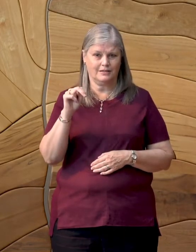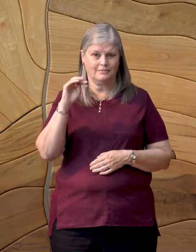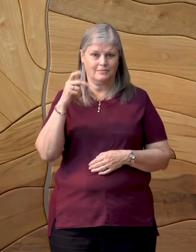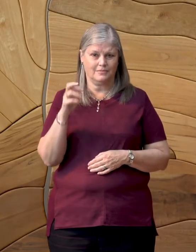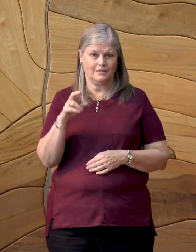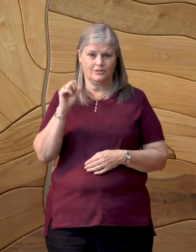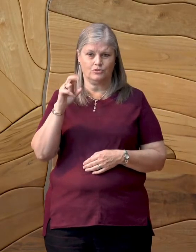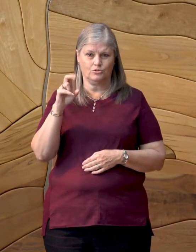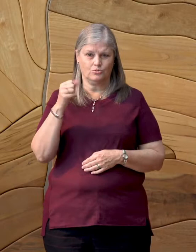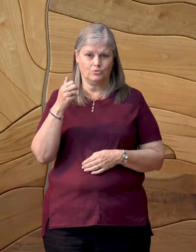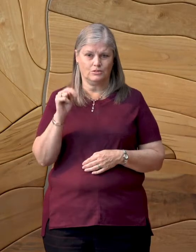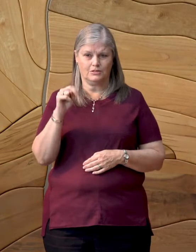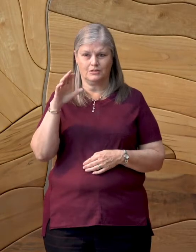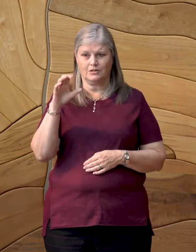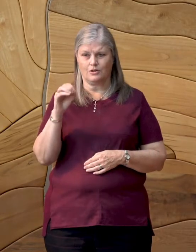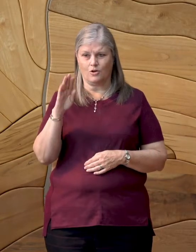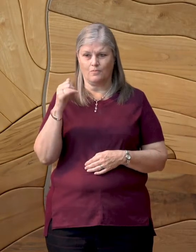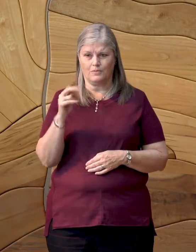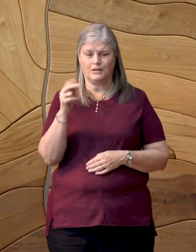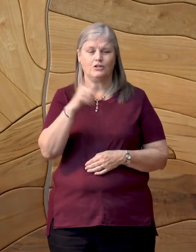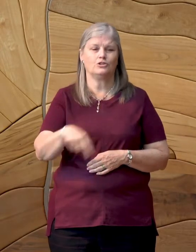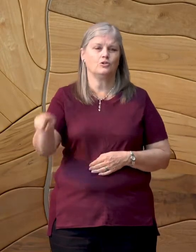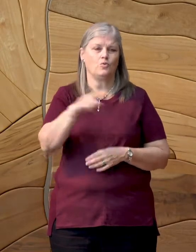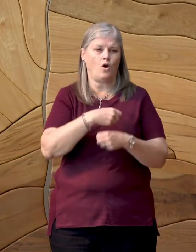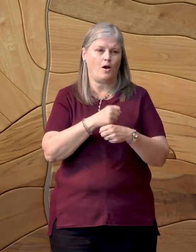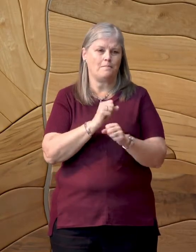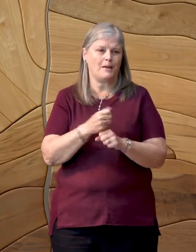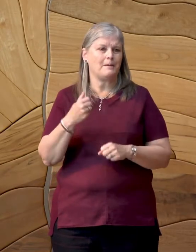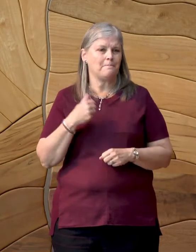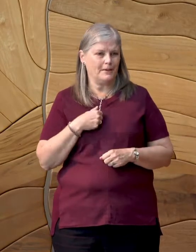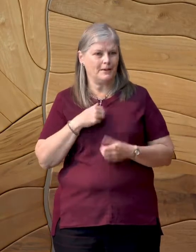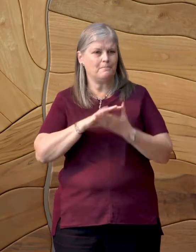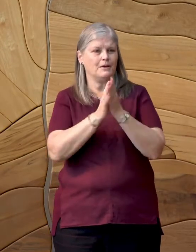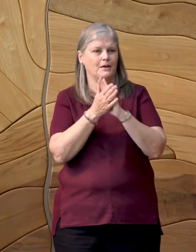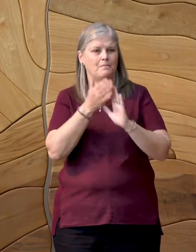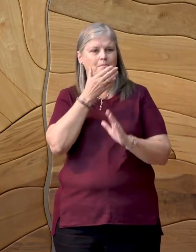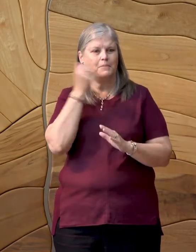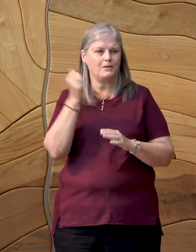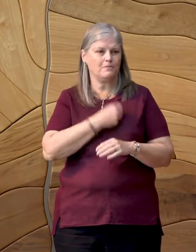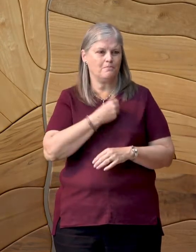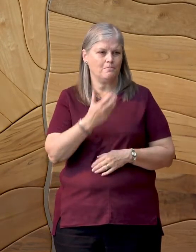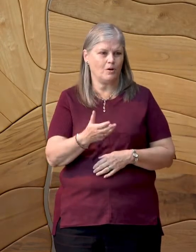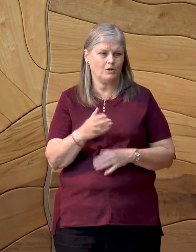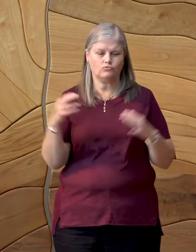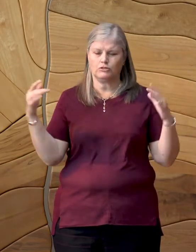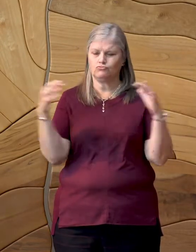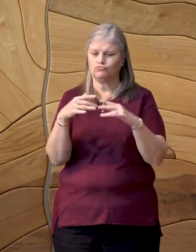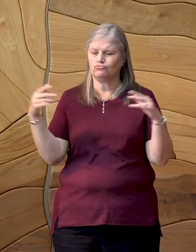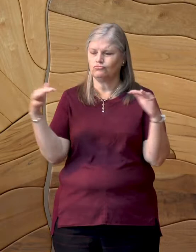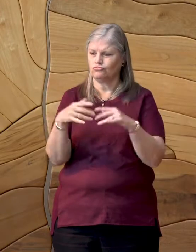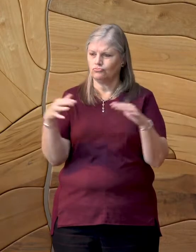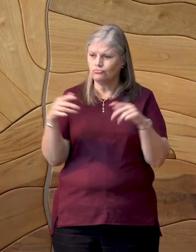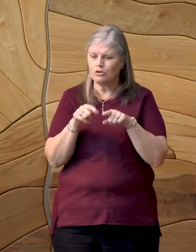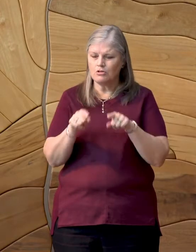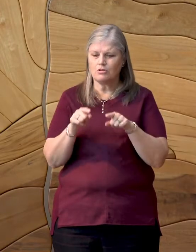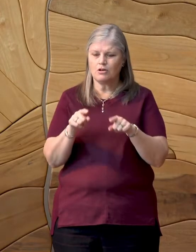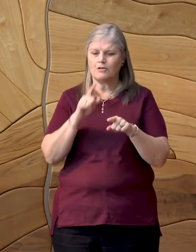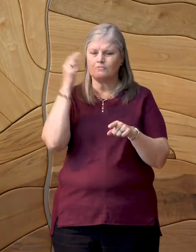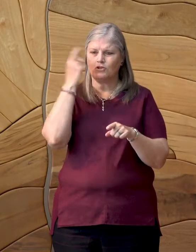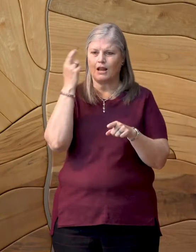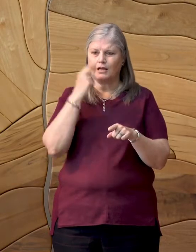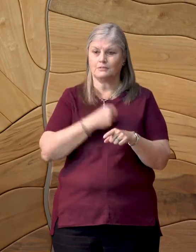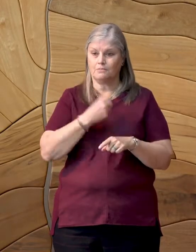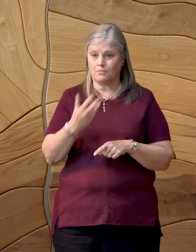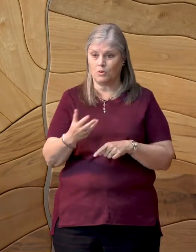and Susan Coben. You've all made me a better poet, and our gatherings underscored the truth that poets can